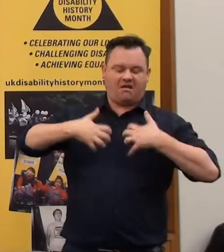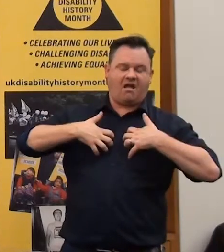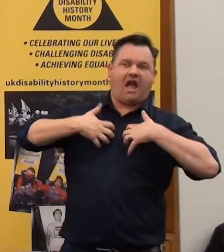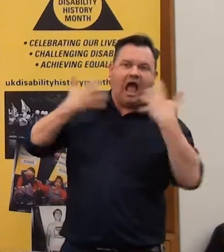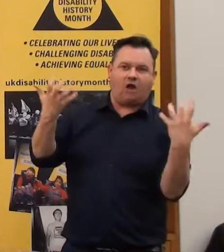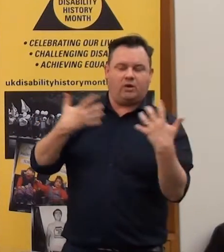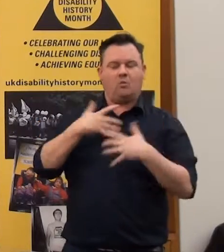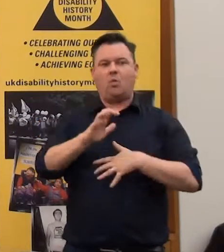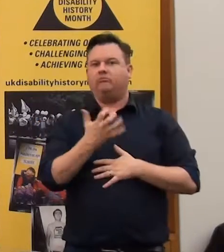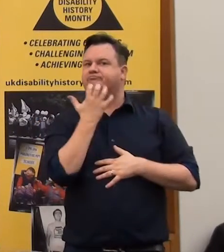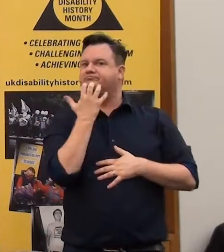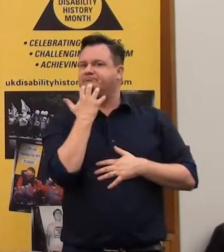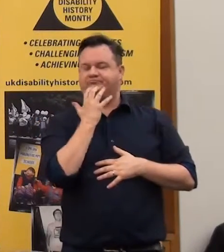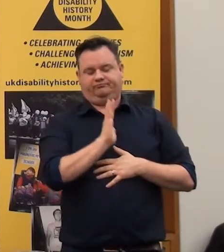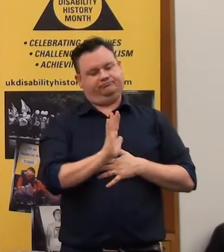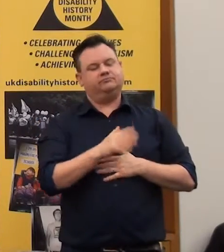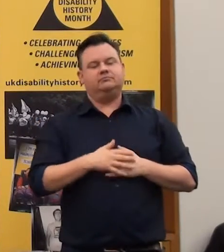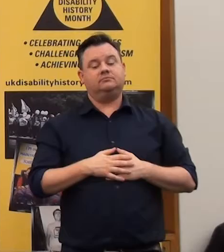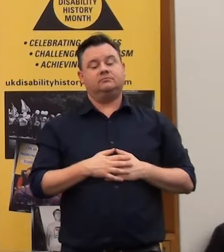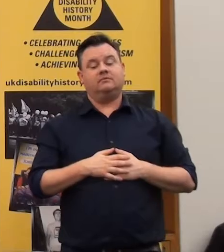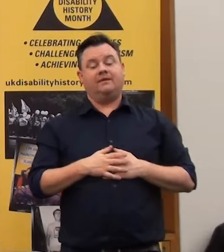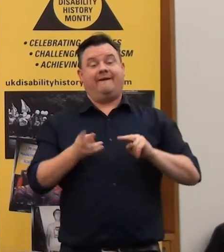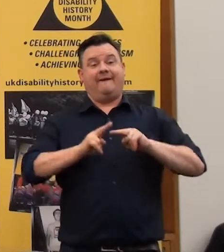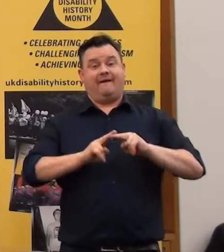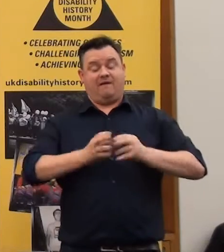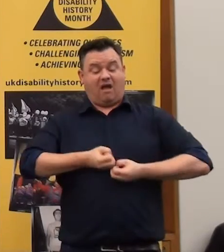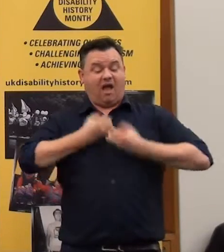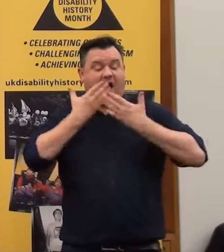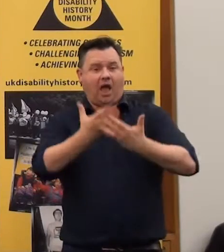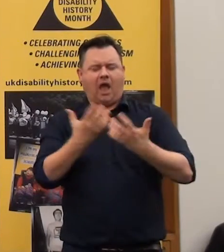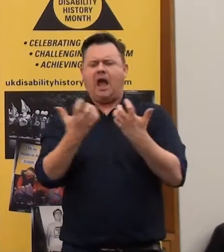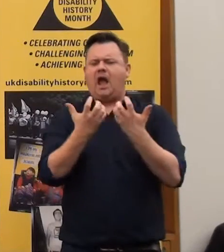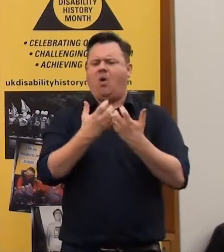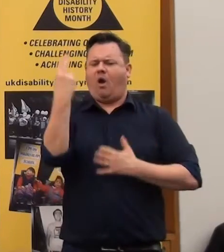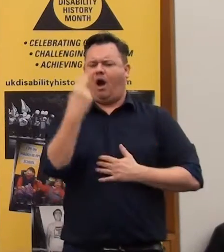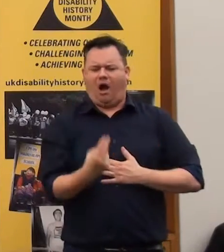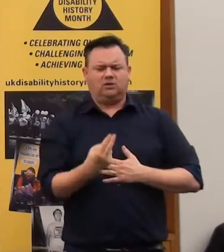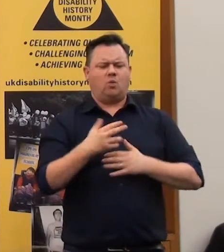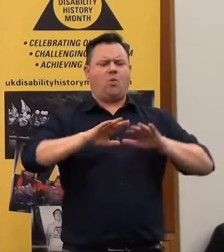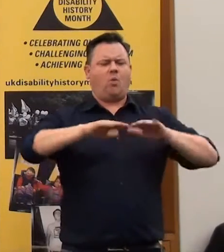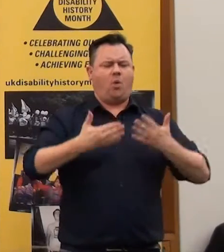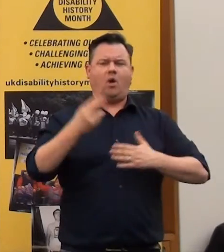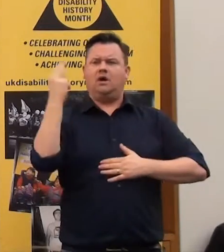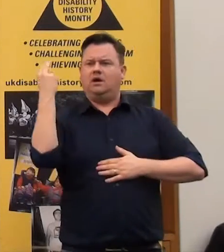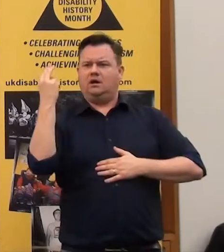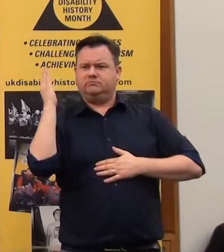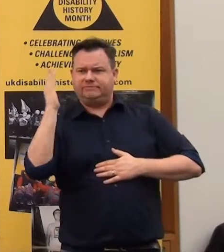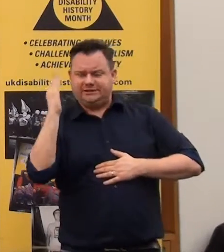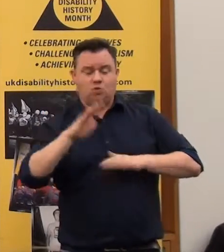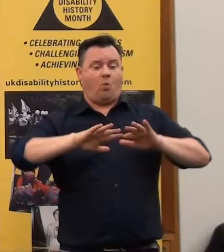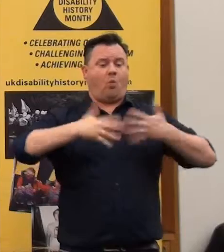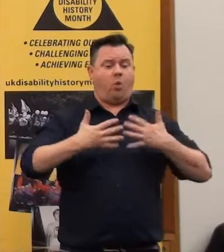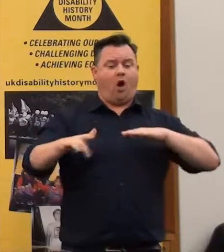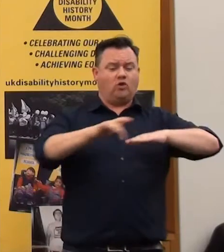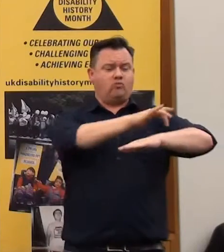And we're not going to tolerate this anymore. Now whether we express that in our arts, whether we express that in our speech, our drama, whatever, so